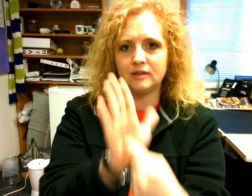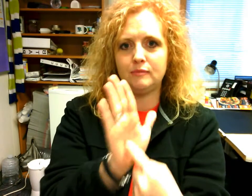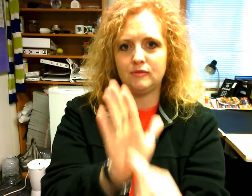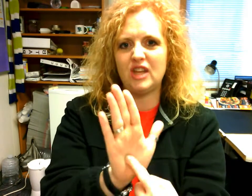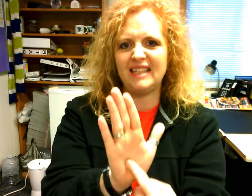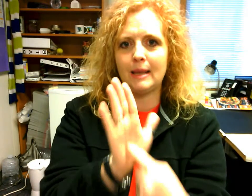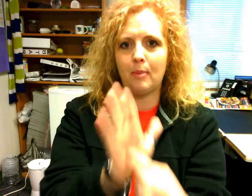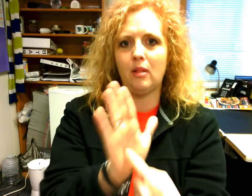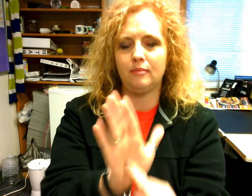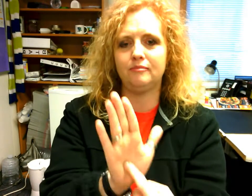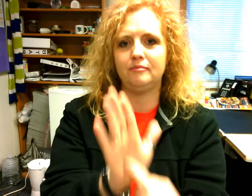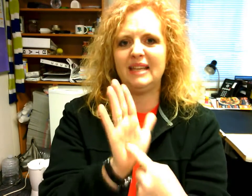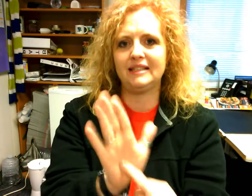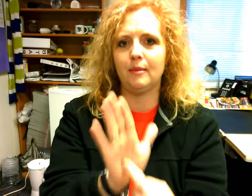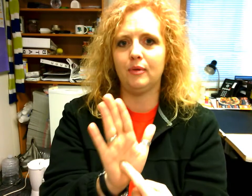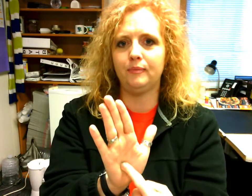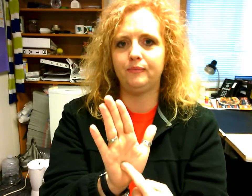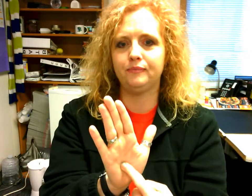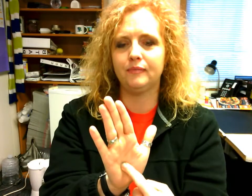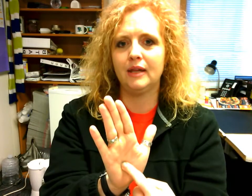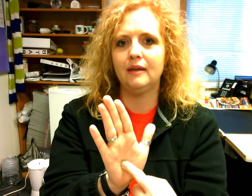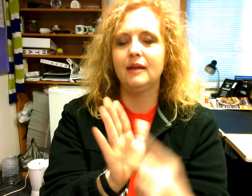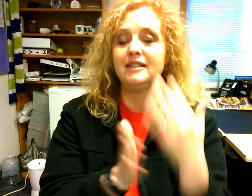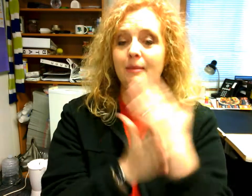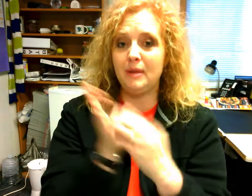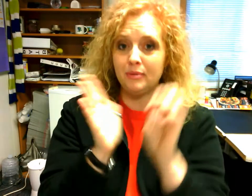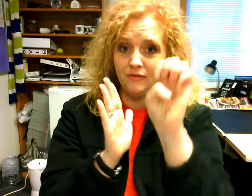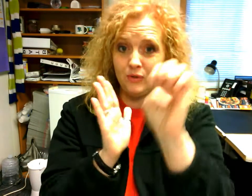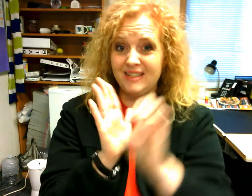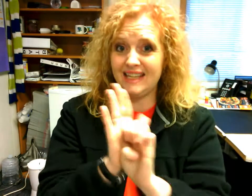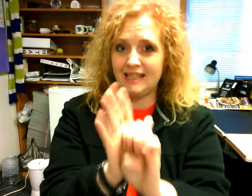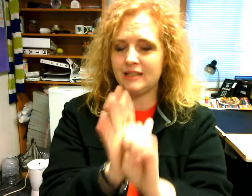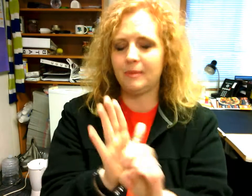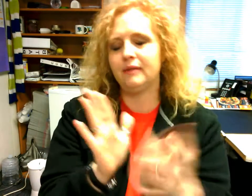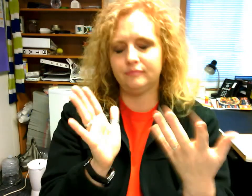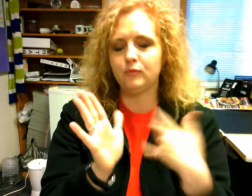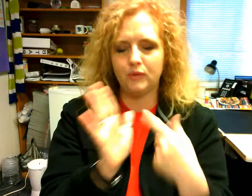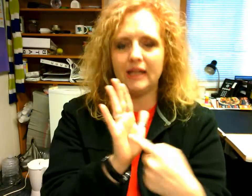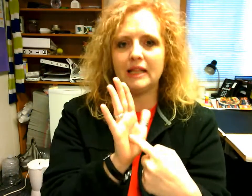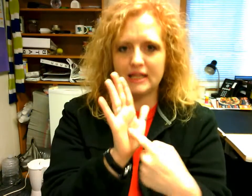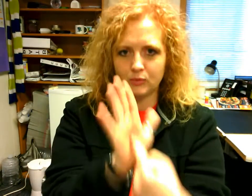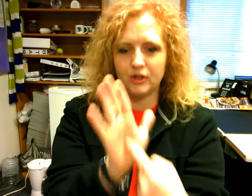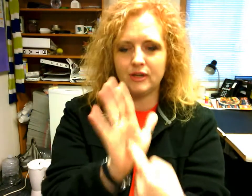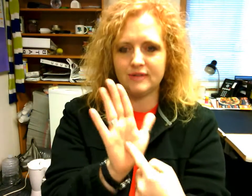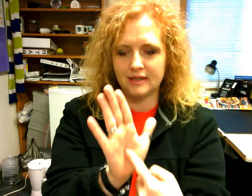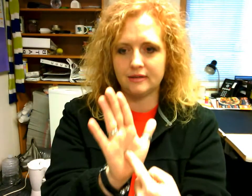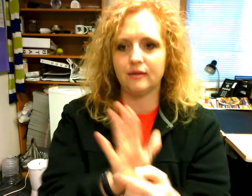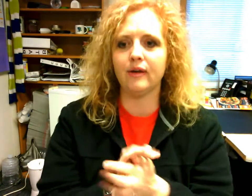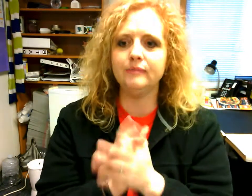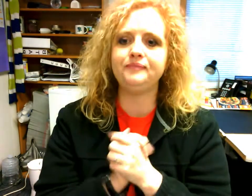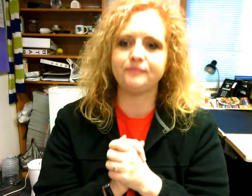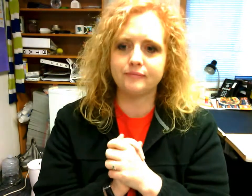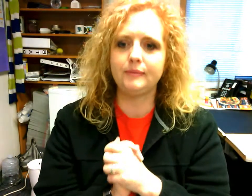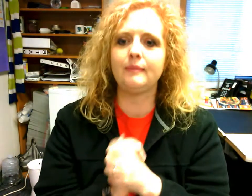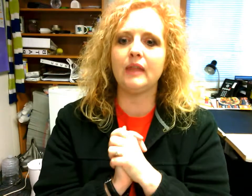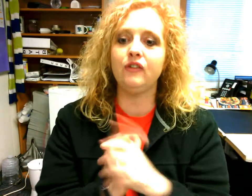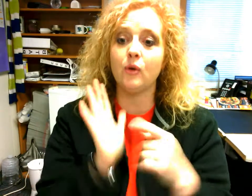example some people have used ease but in class we're going to use this okay so